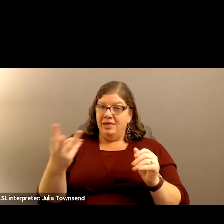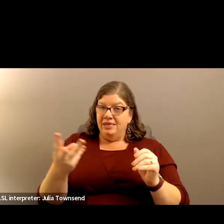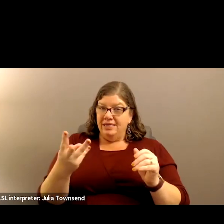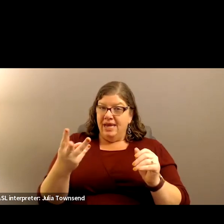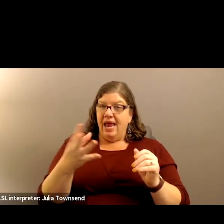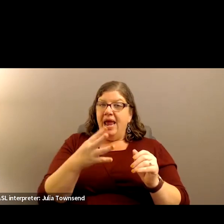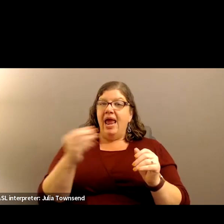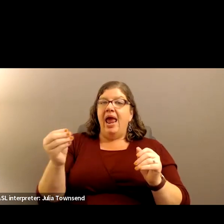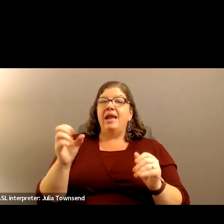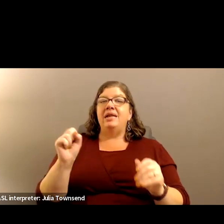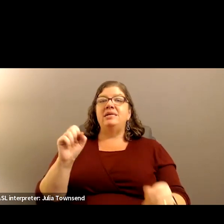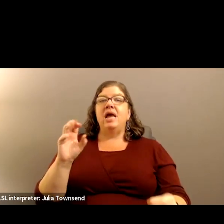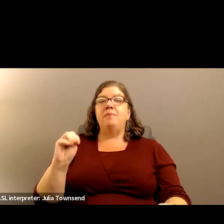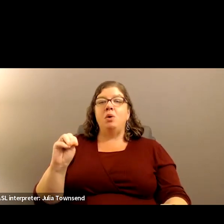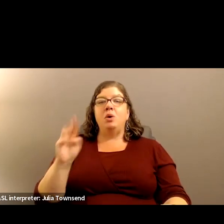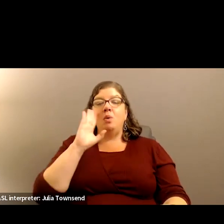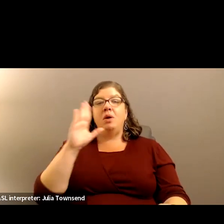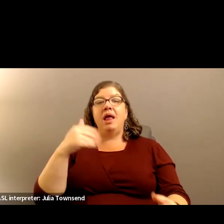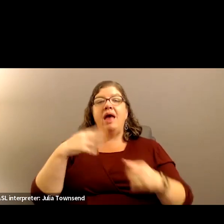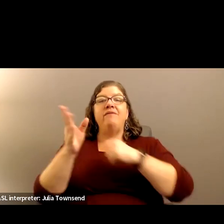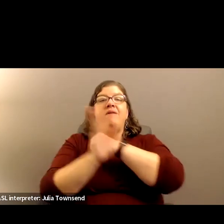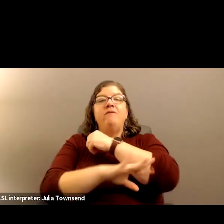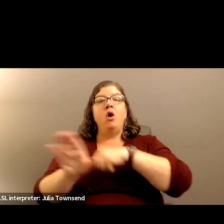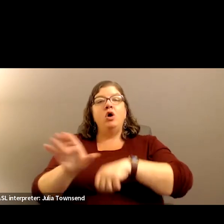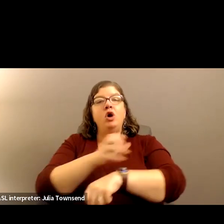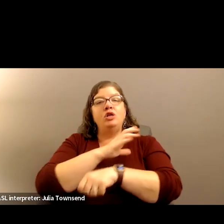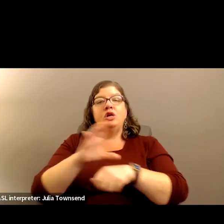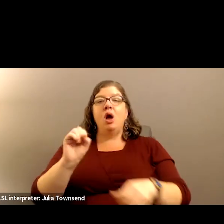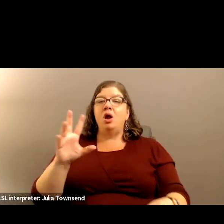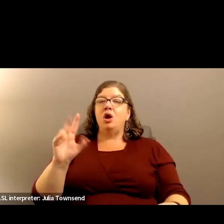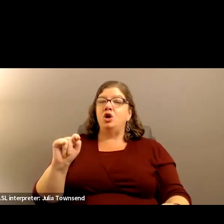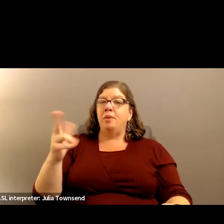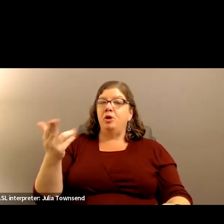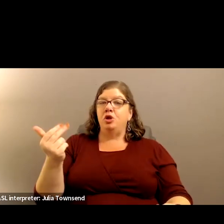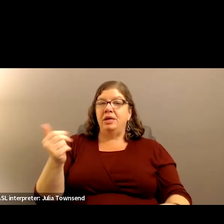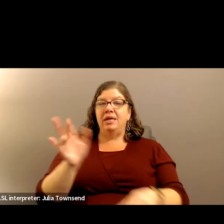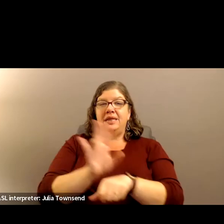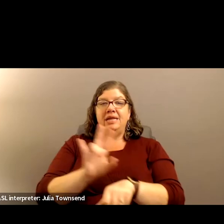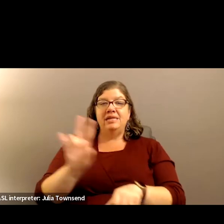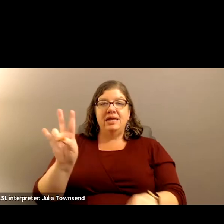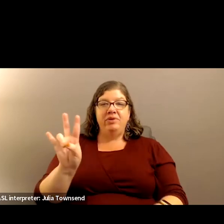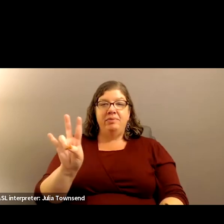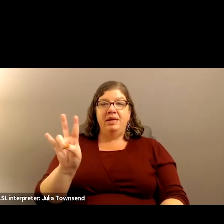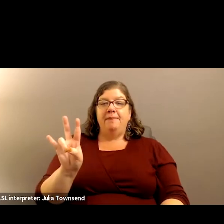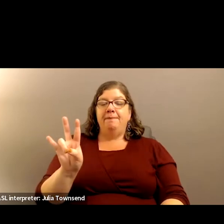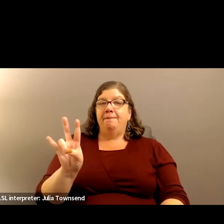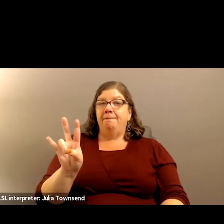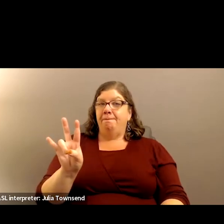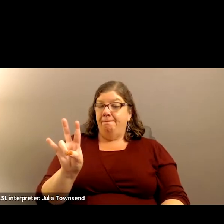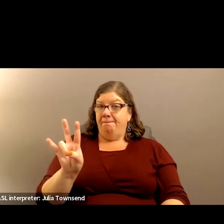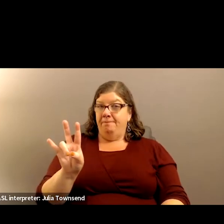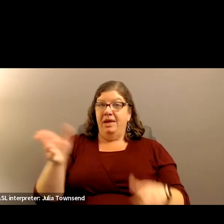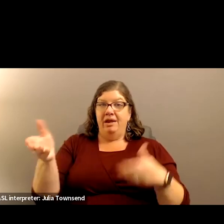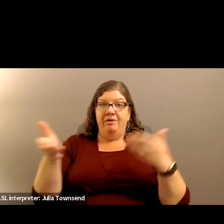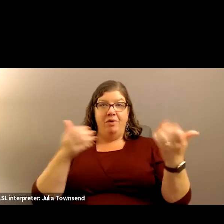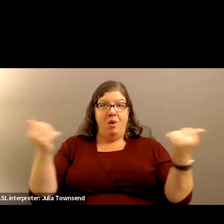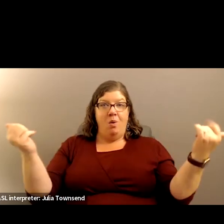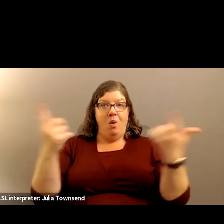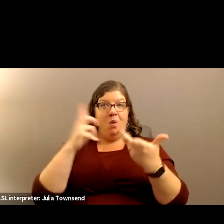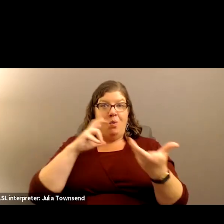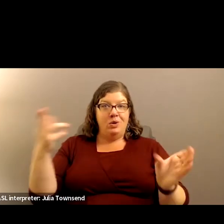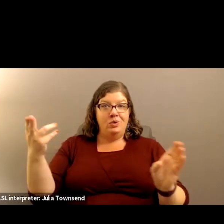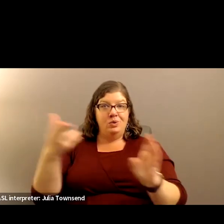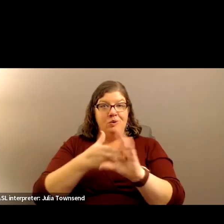And San Marcos is having a fall concert October 13th at 7 p.m. I invite all who want to